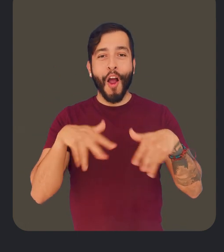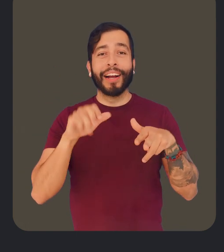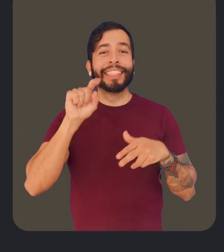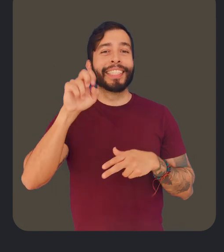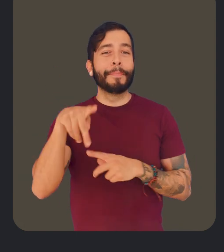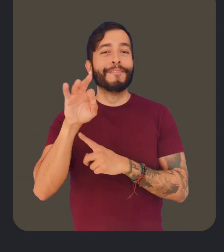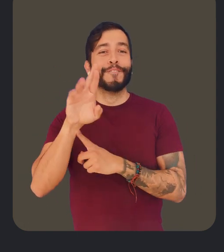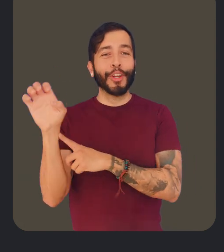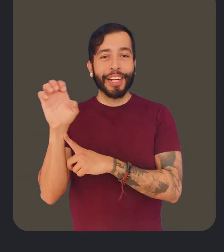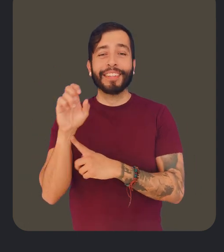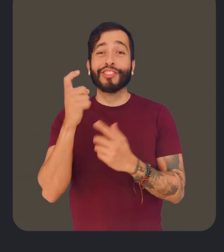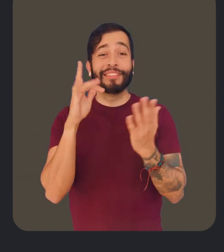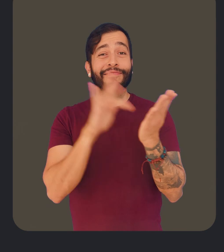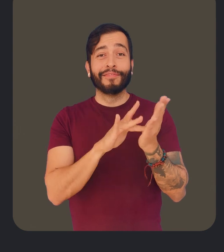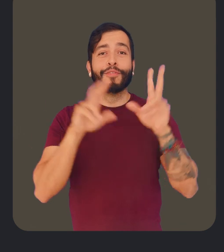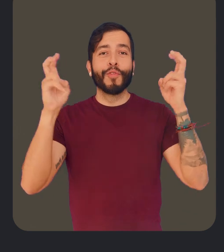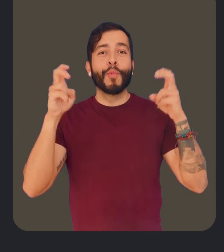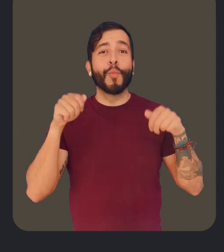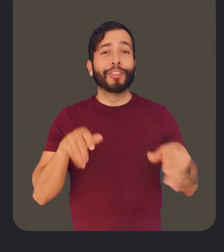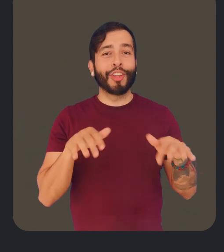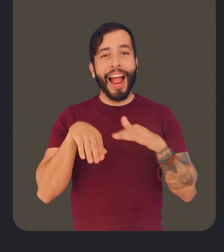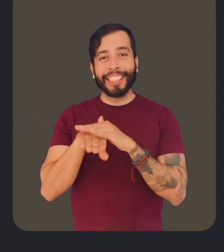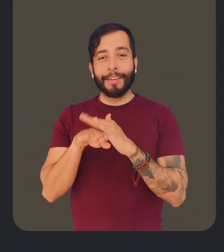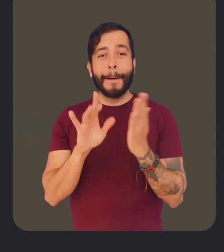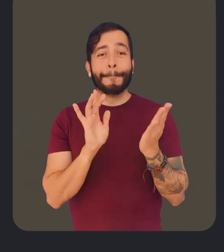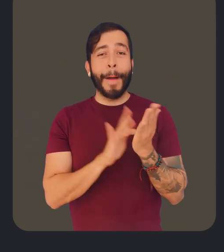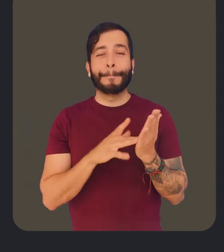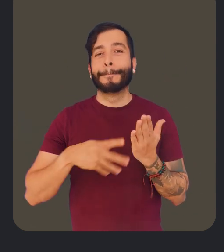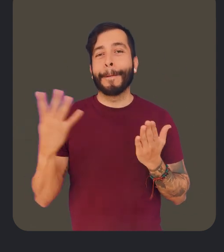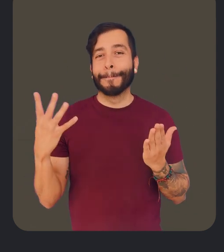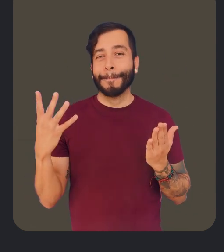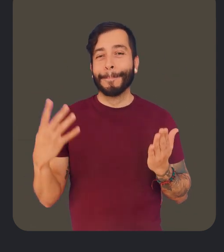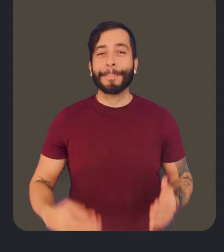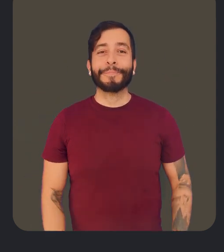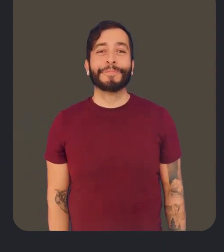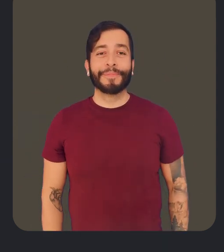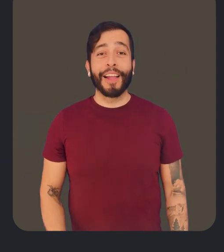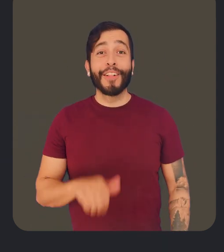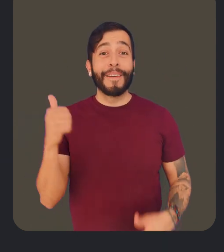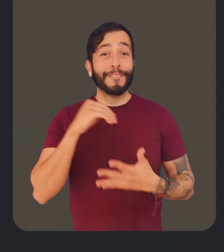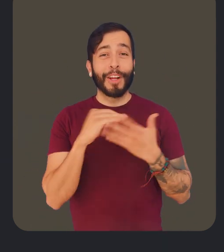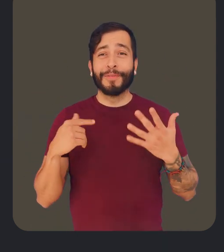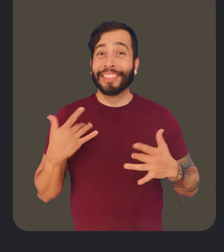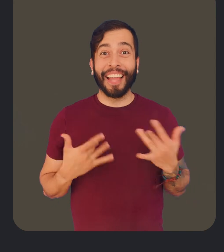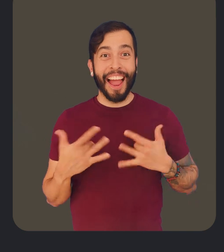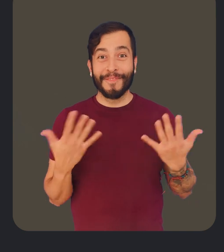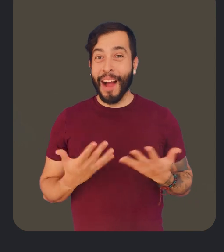walking routes all around the world just by toggling on wheelchair accessible under route options. Another feature we're really excited